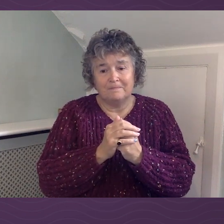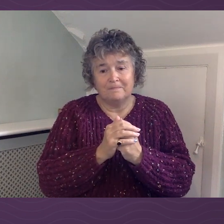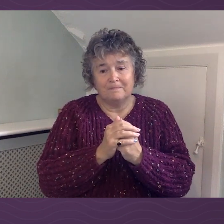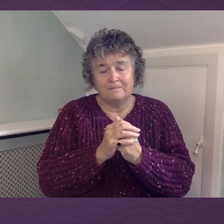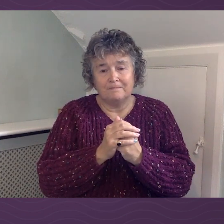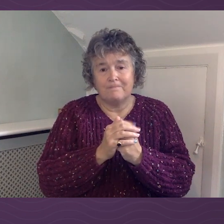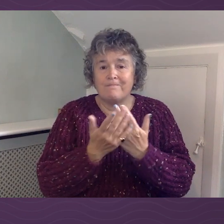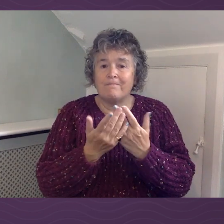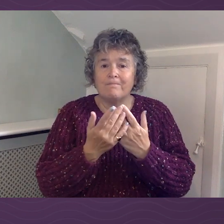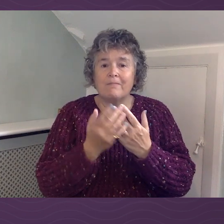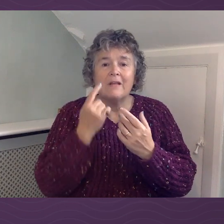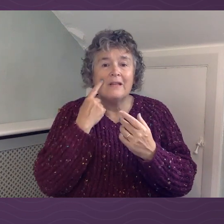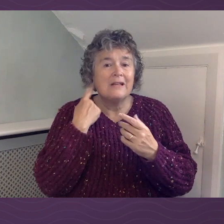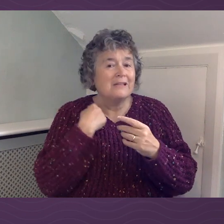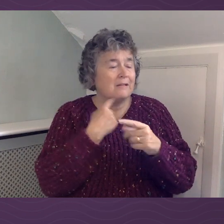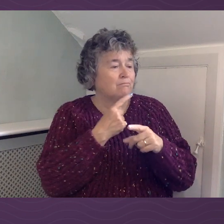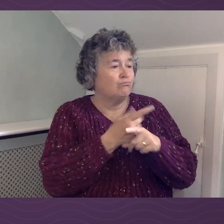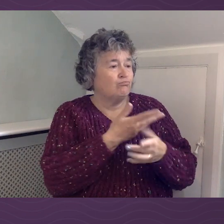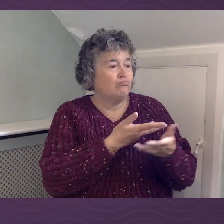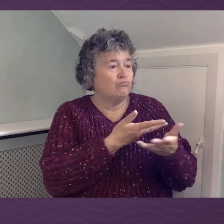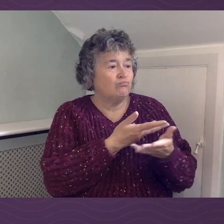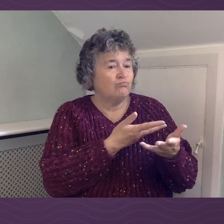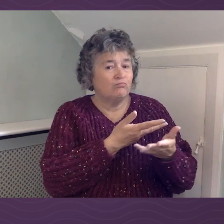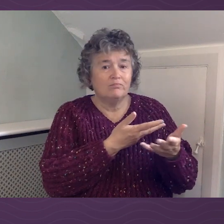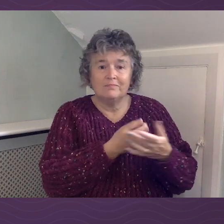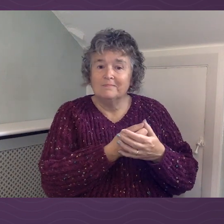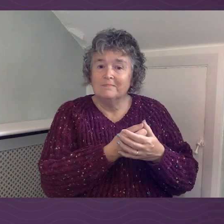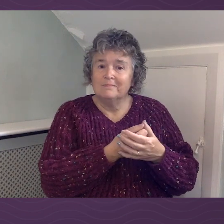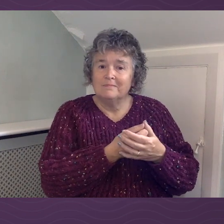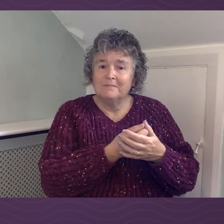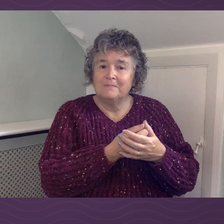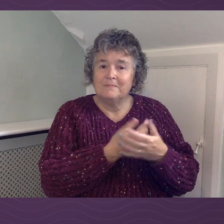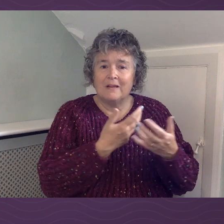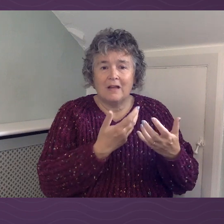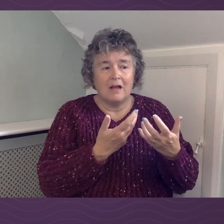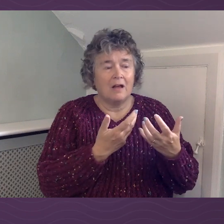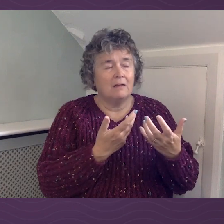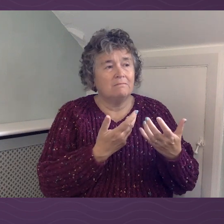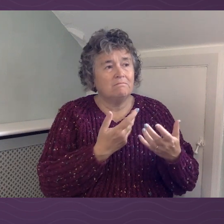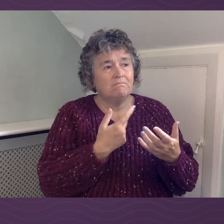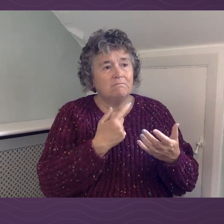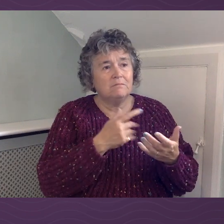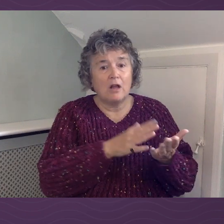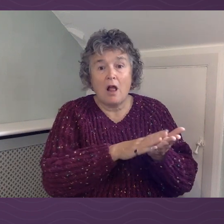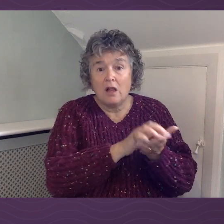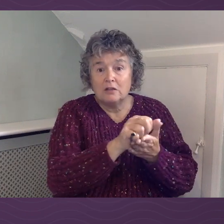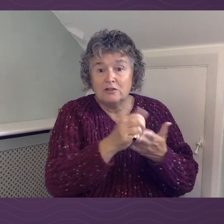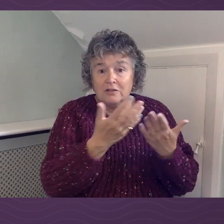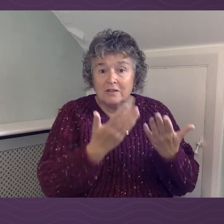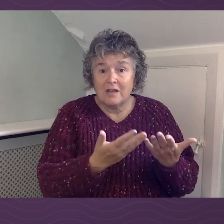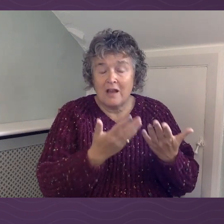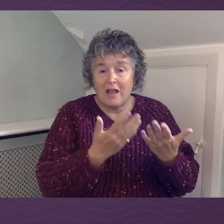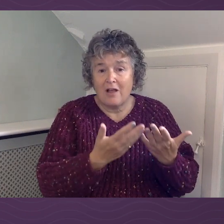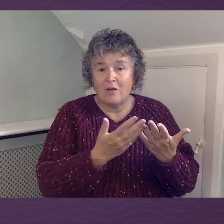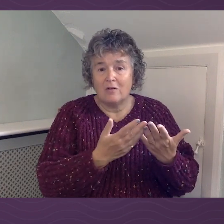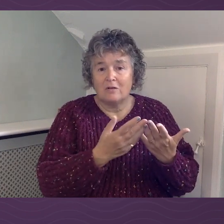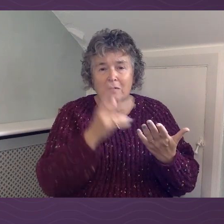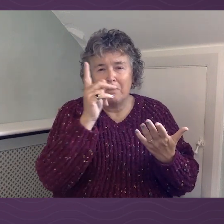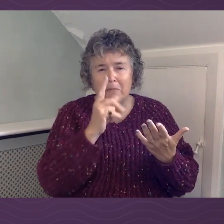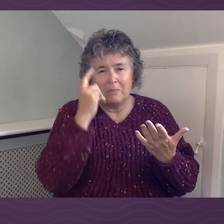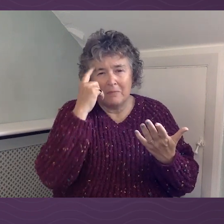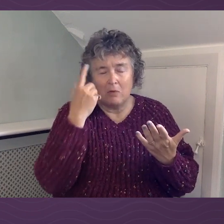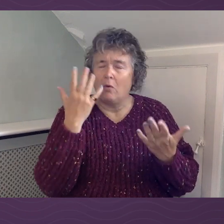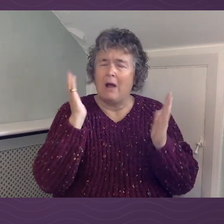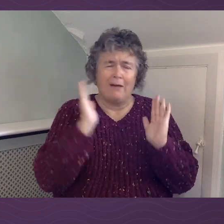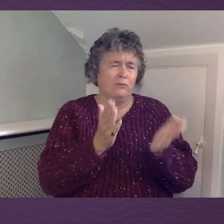I was talking to someone yesterday, and we were talking about how, in our culture, the big theme that people have is you